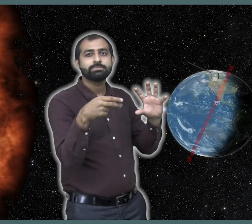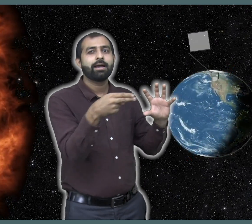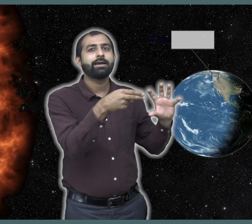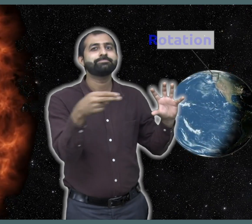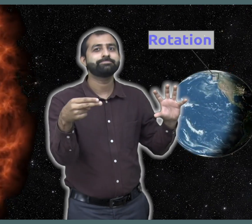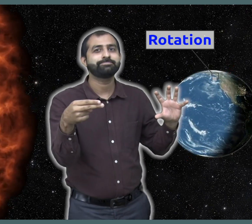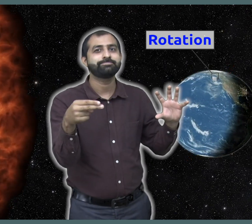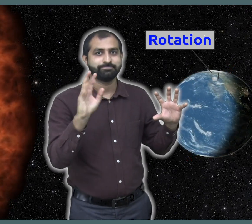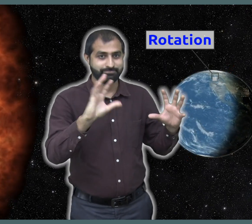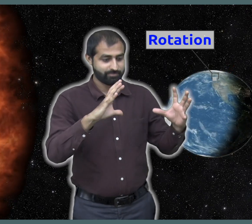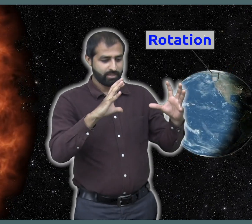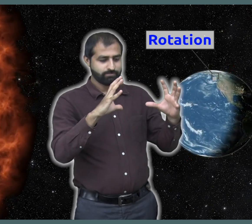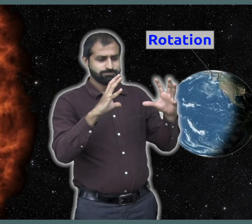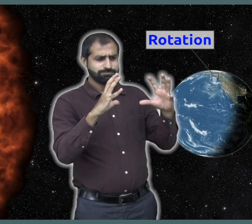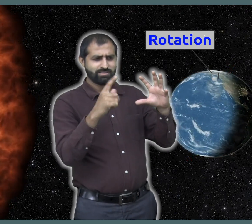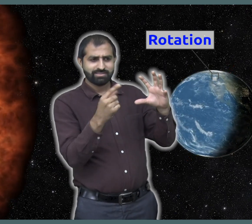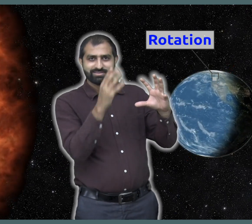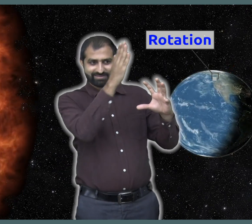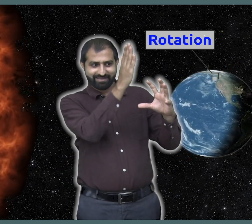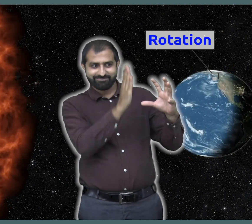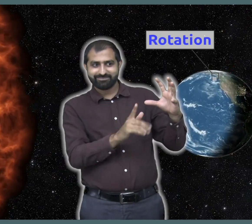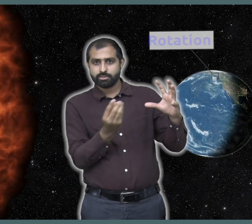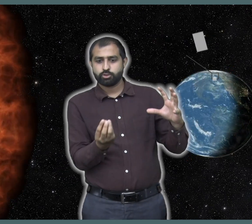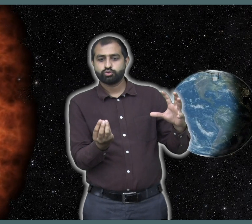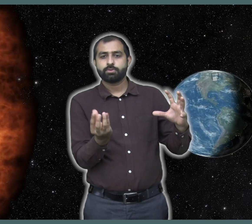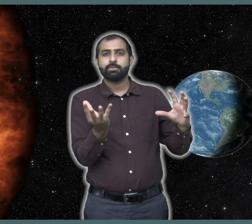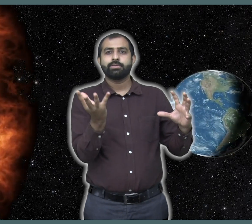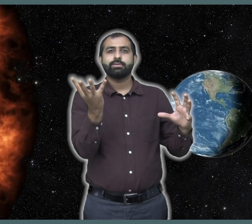and different parts of the planet are facing towards the sun.